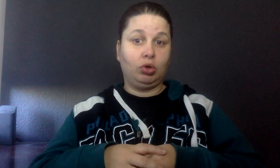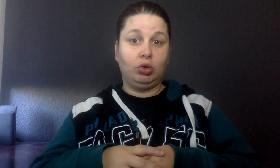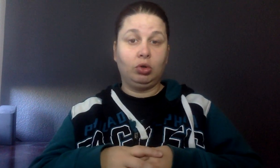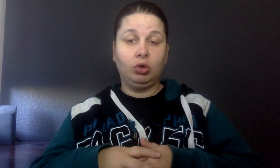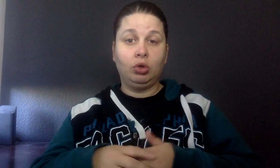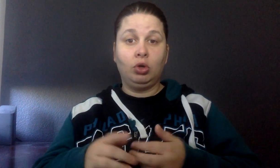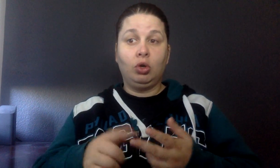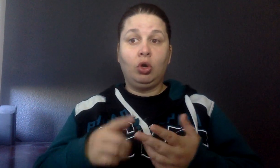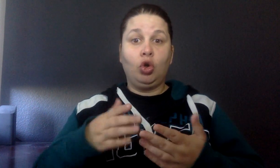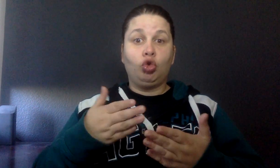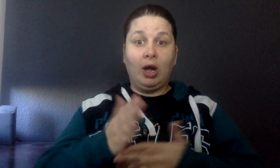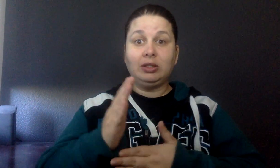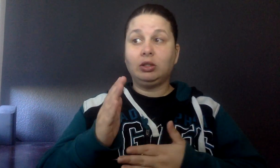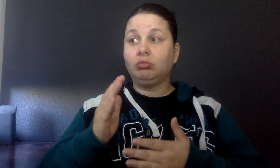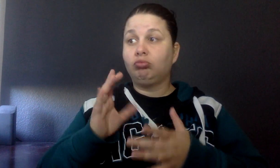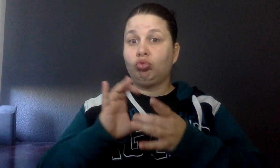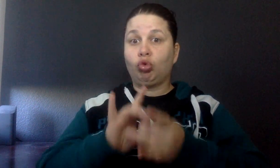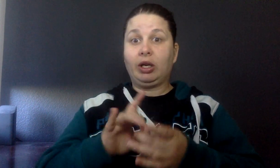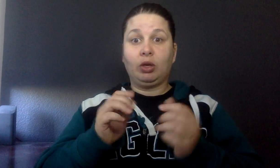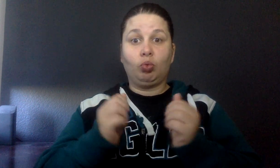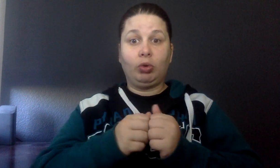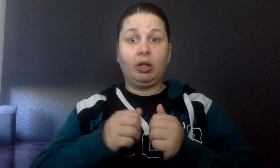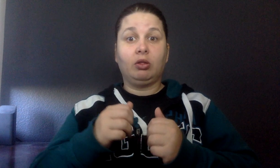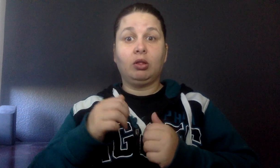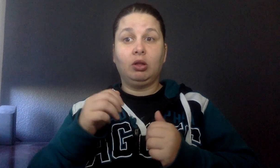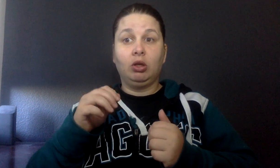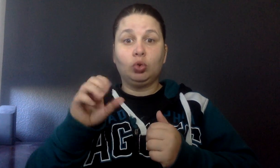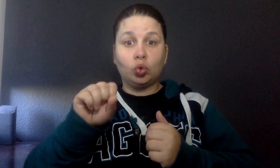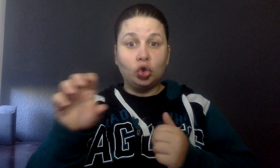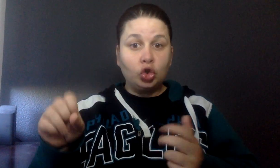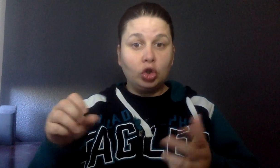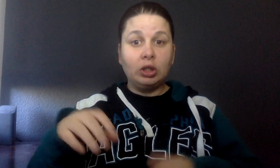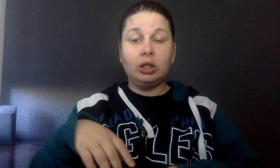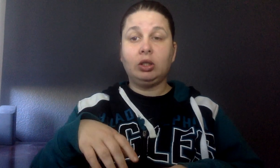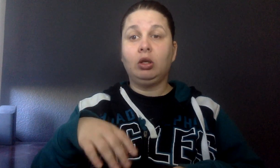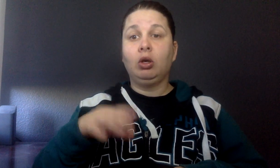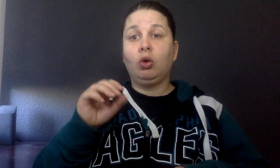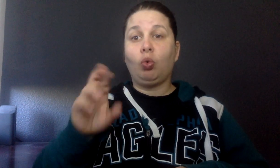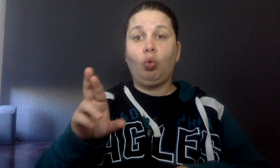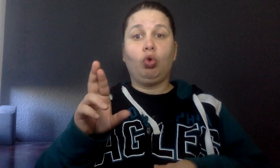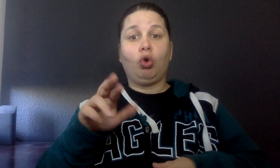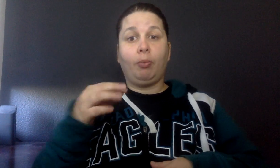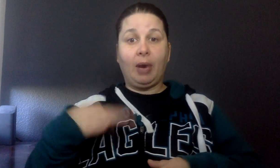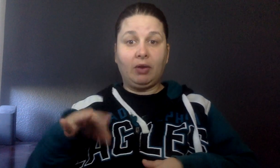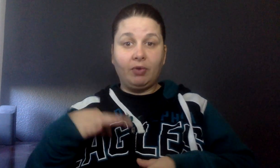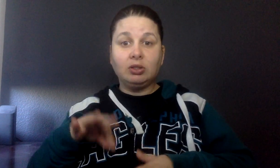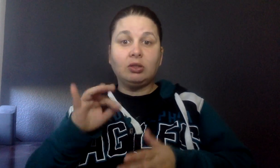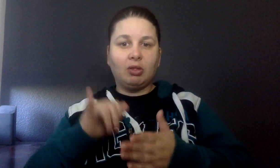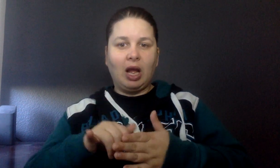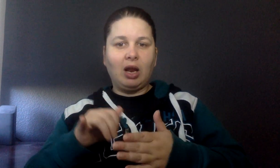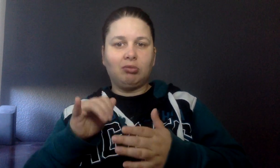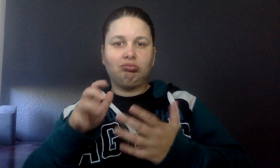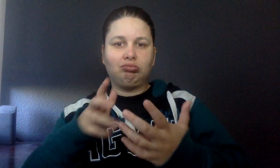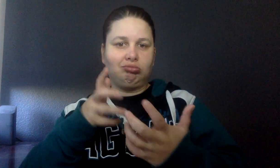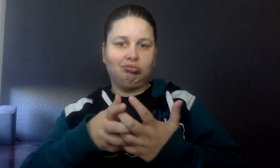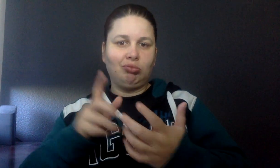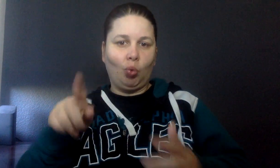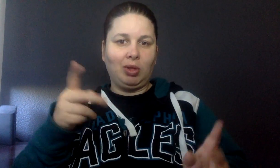the way of security or benefit. That's